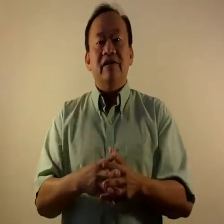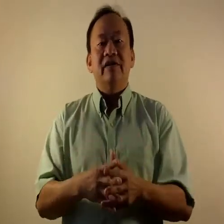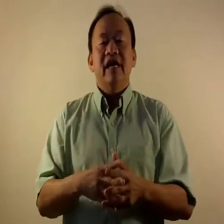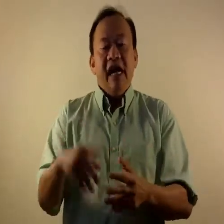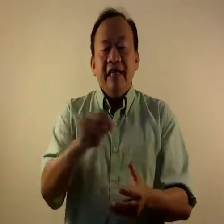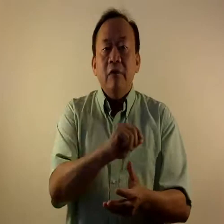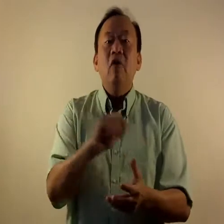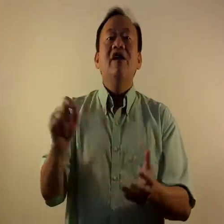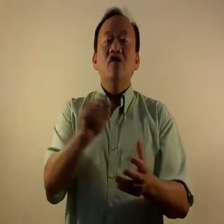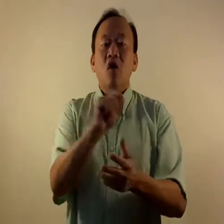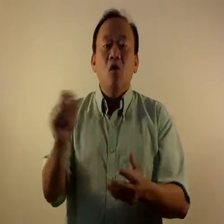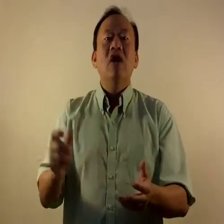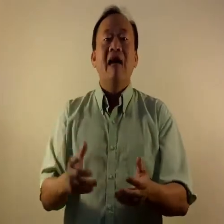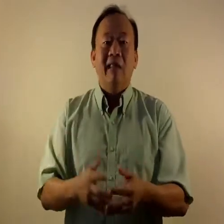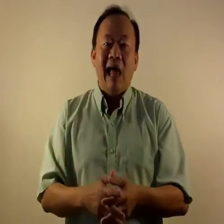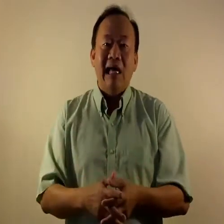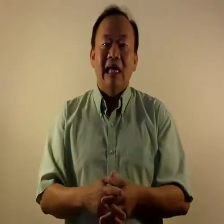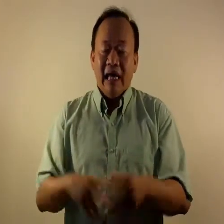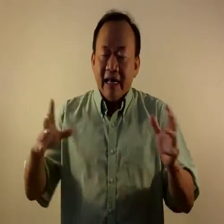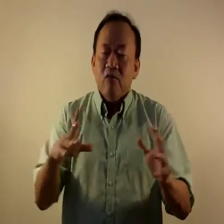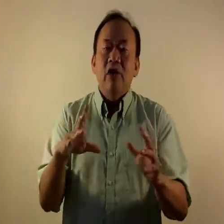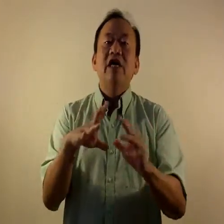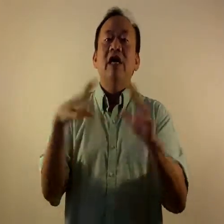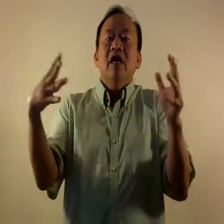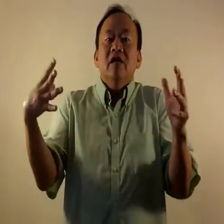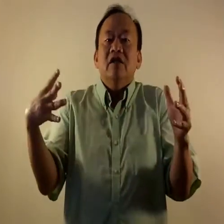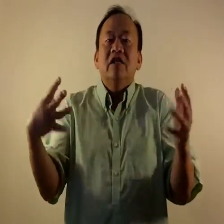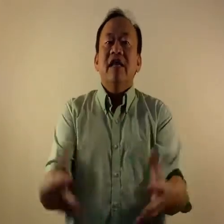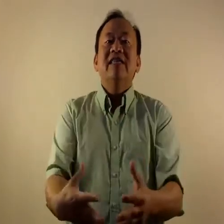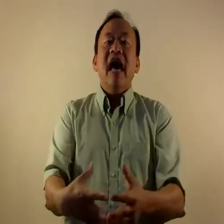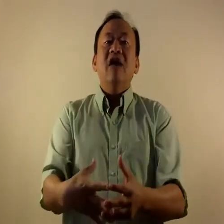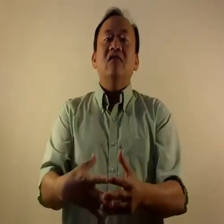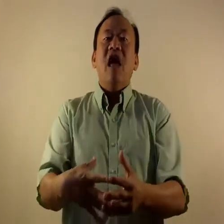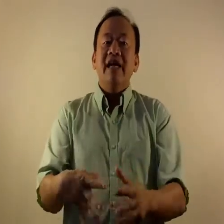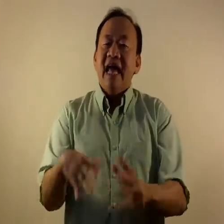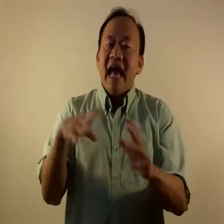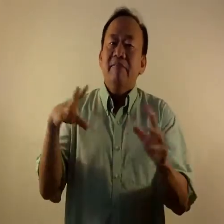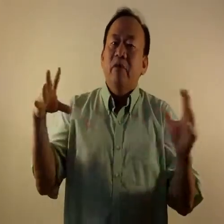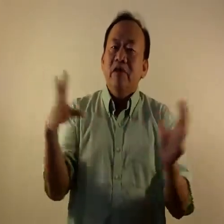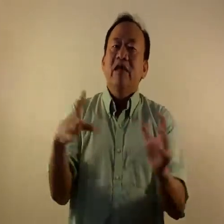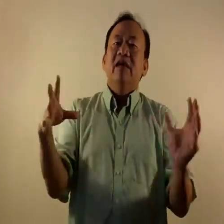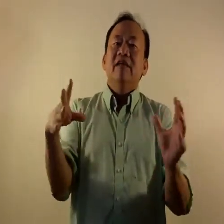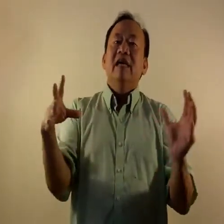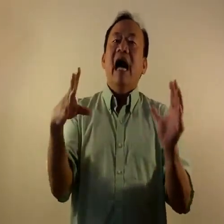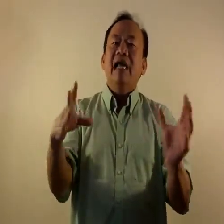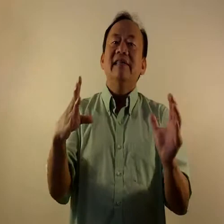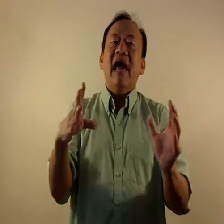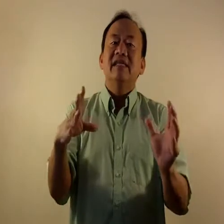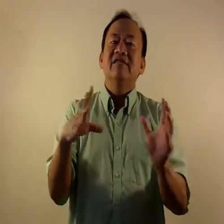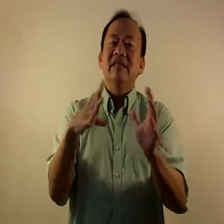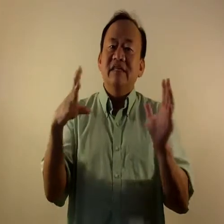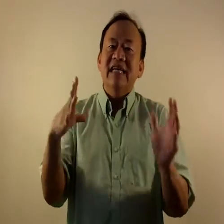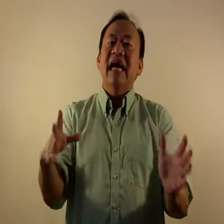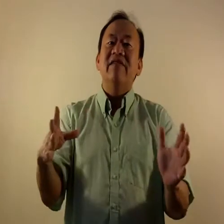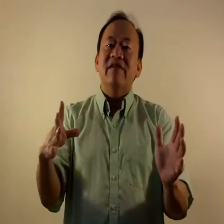Exodus and then write your own outline. And as we study the outline and put the contacts of it together,